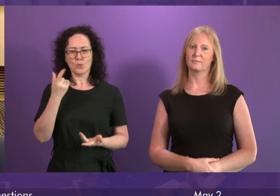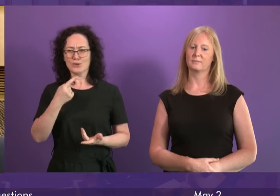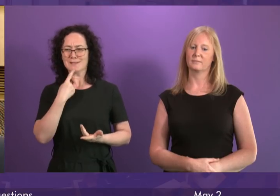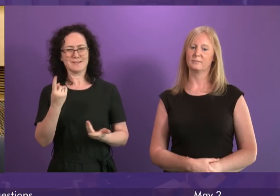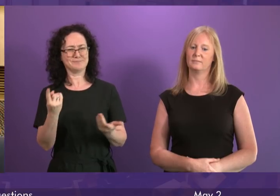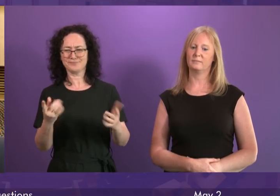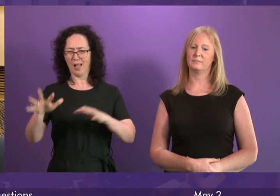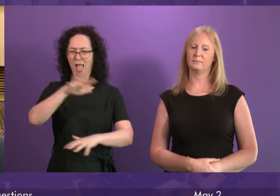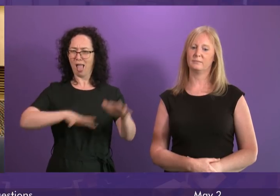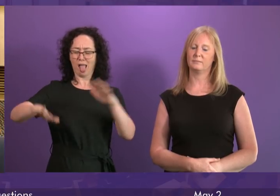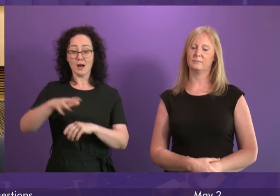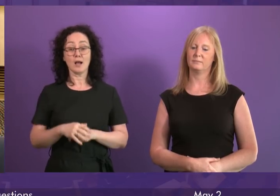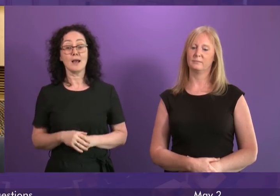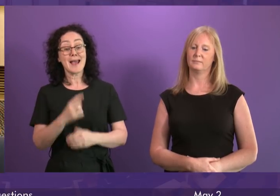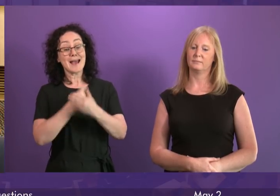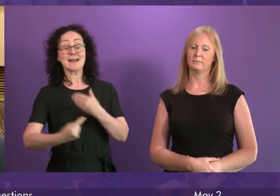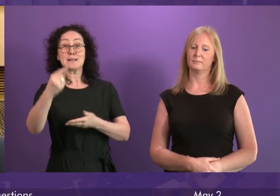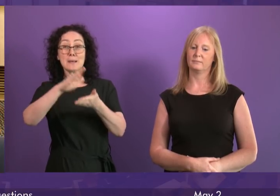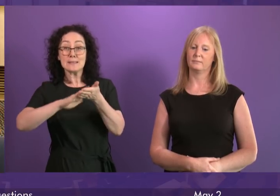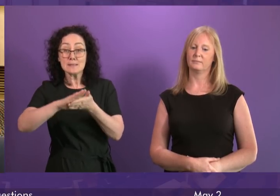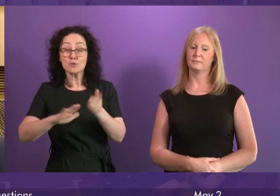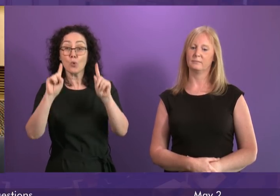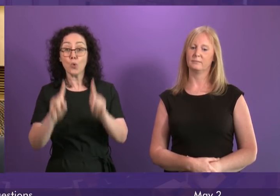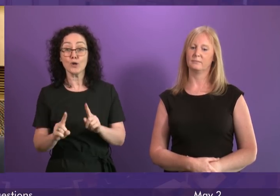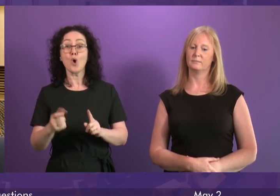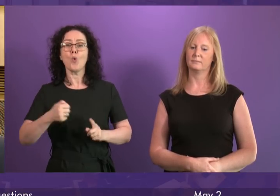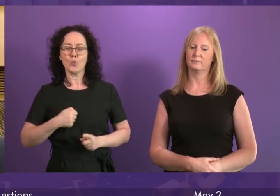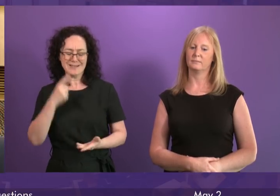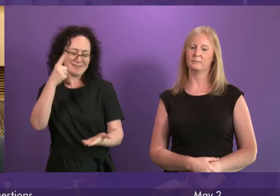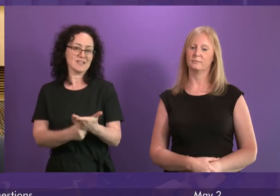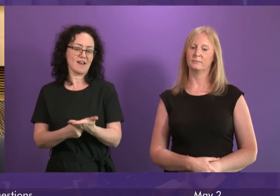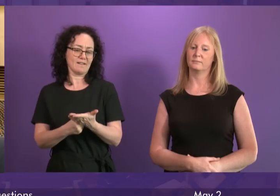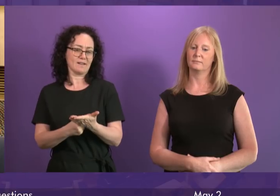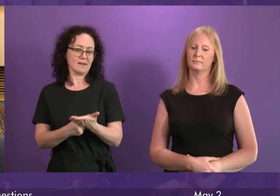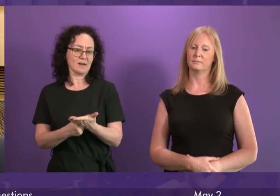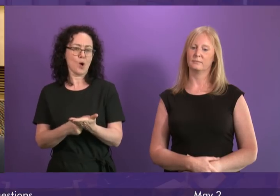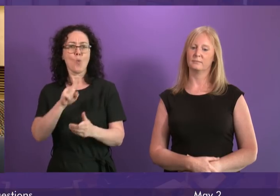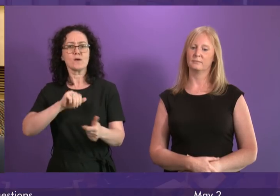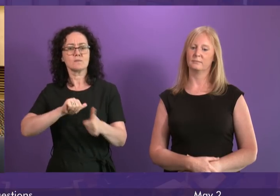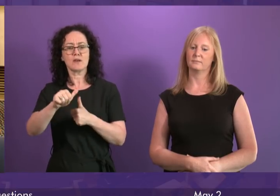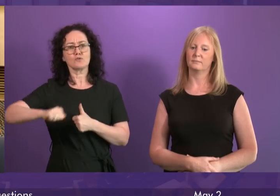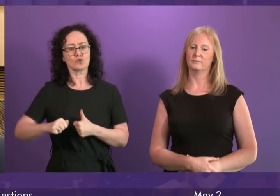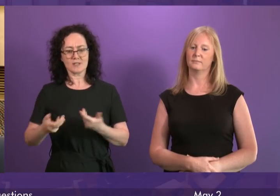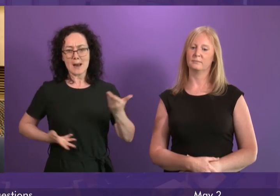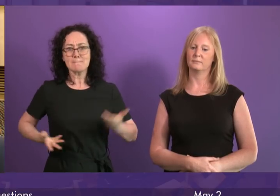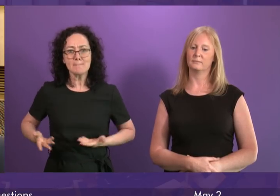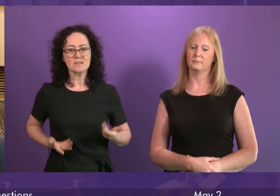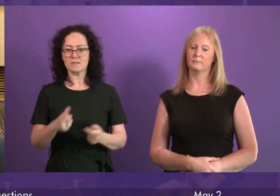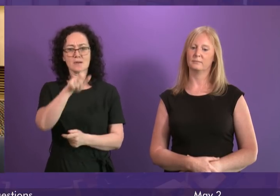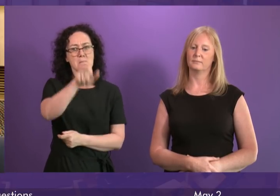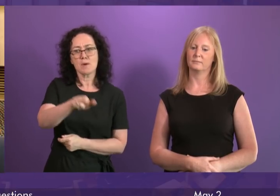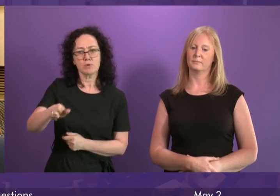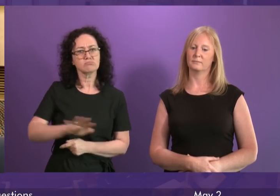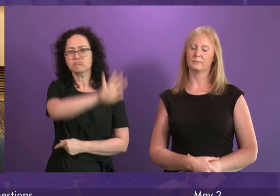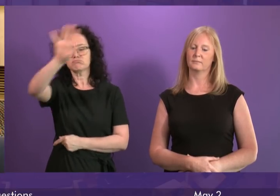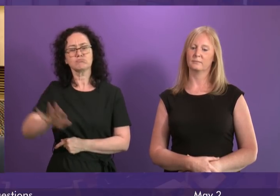means is that we take decisions that are right for the interests of businesses and individuals the length and breadth of our country. And what it means is